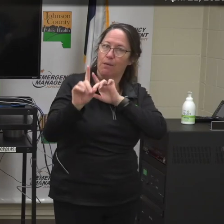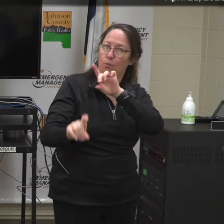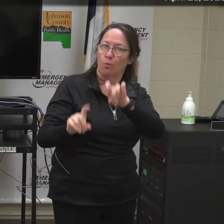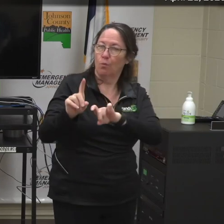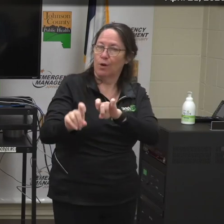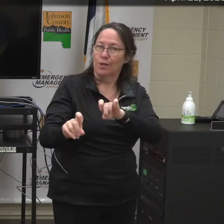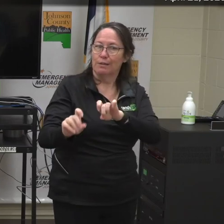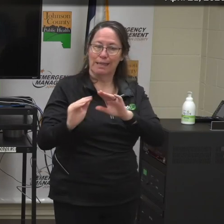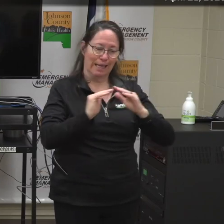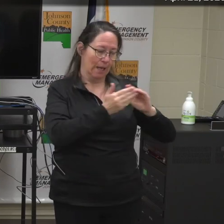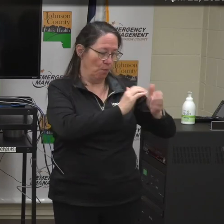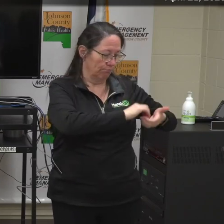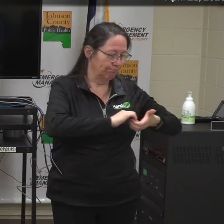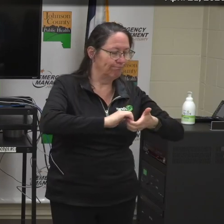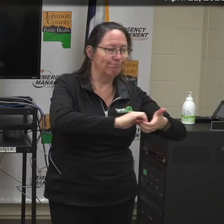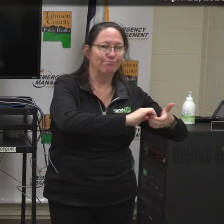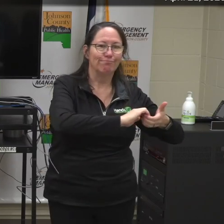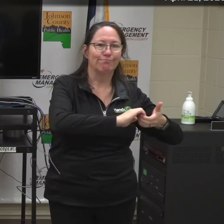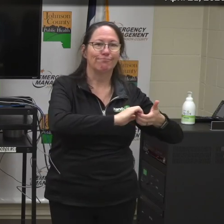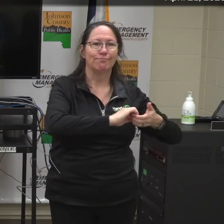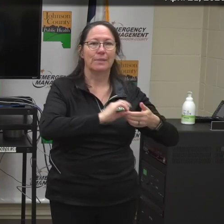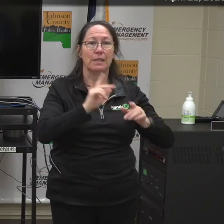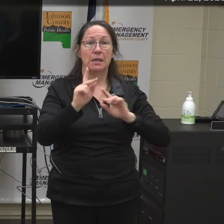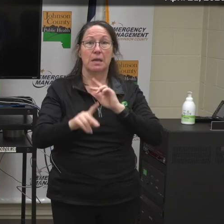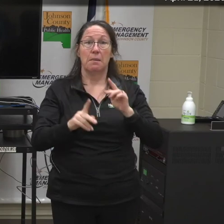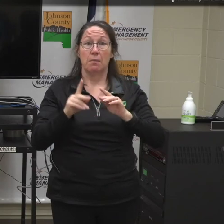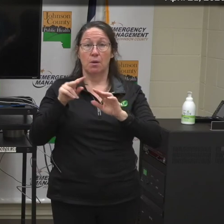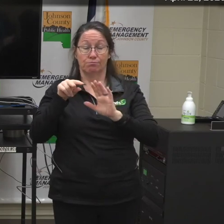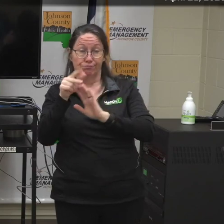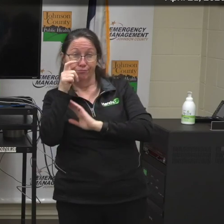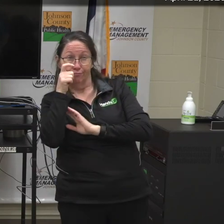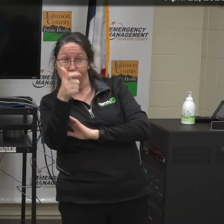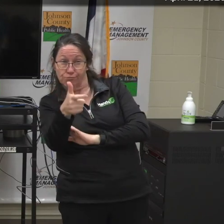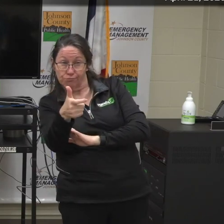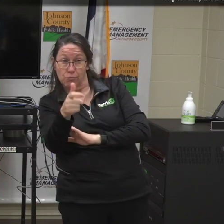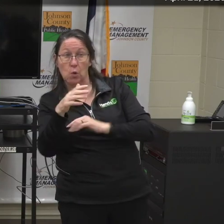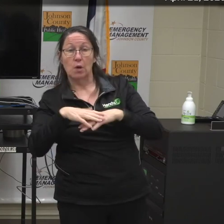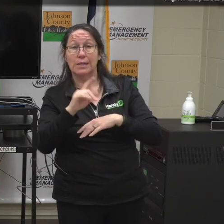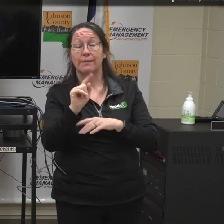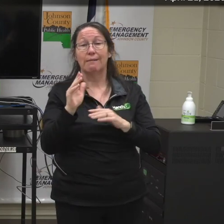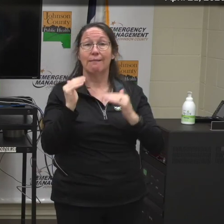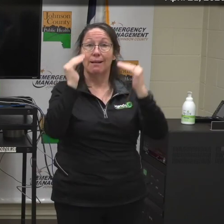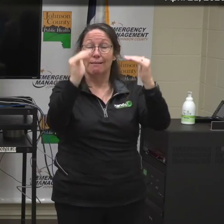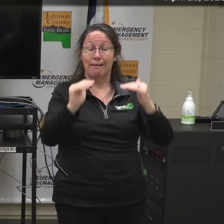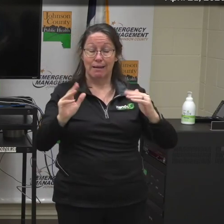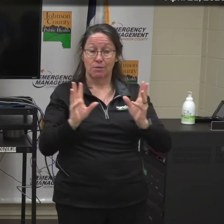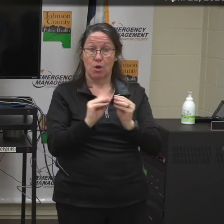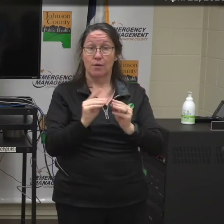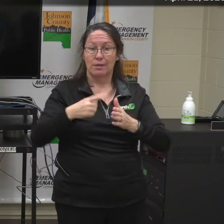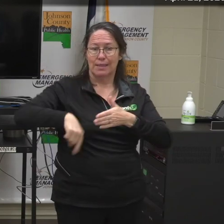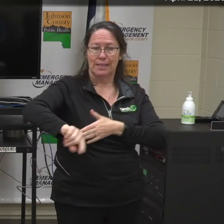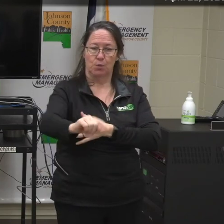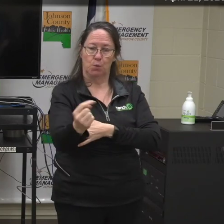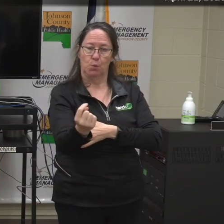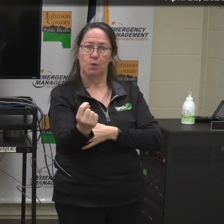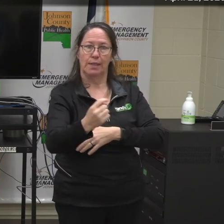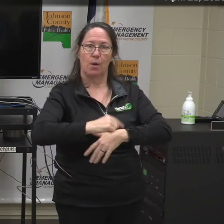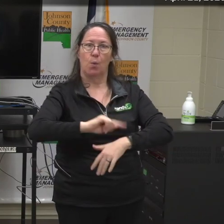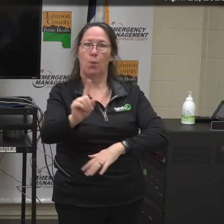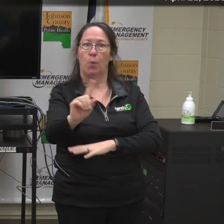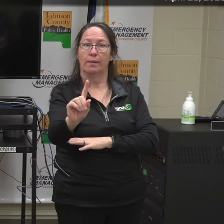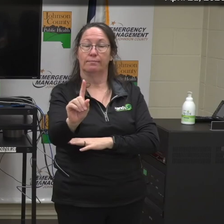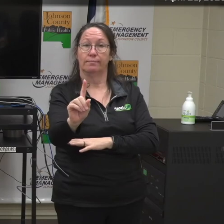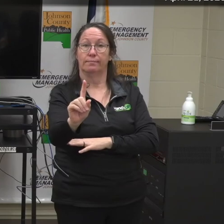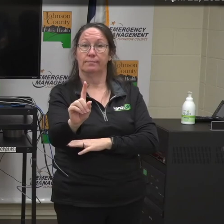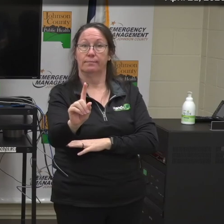questions, for our community partners, and for those tuning in. Our next scheduled press conference will be next Tuesday at 1 p